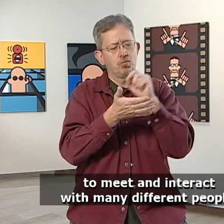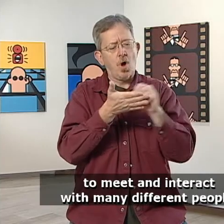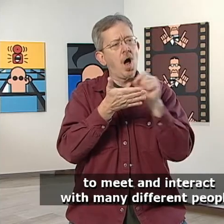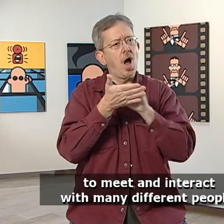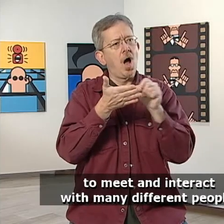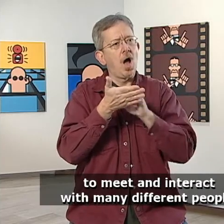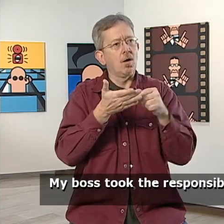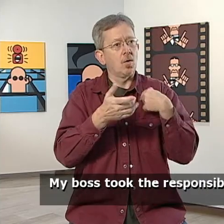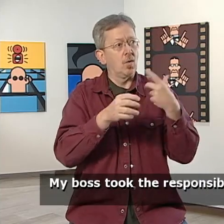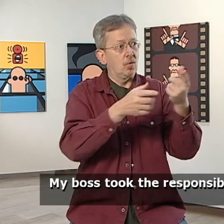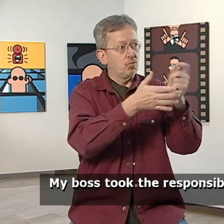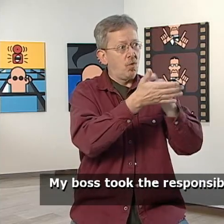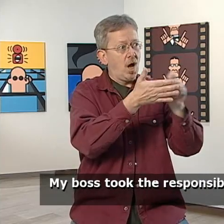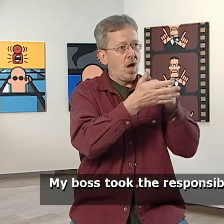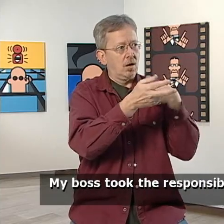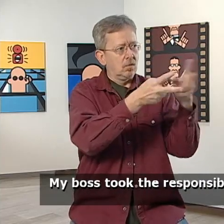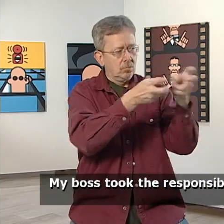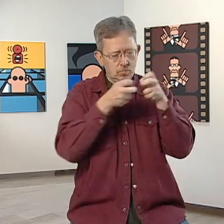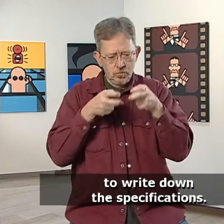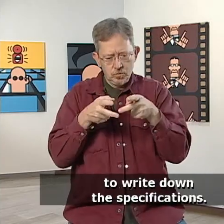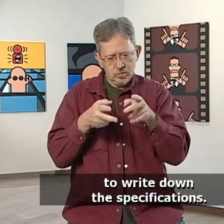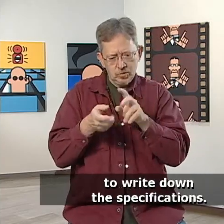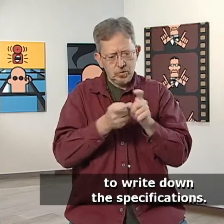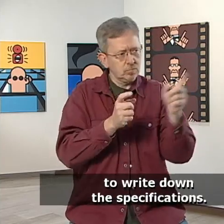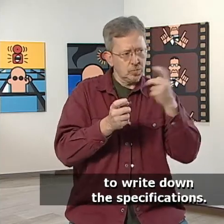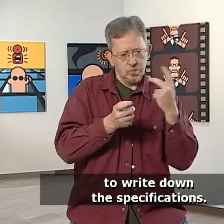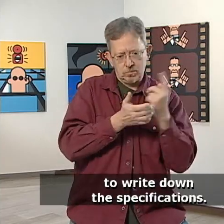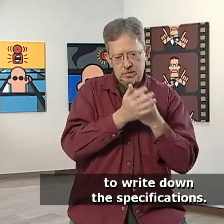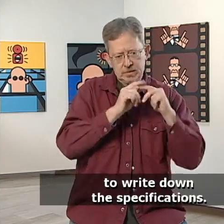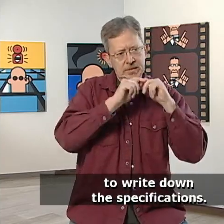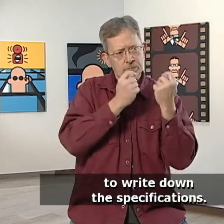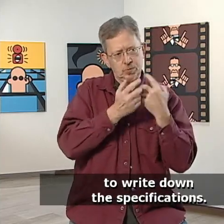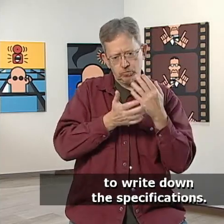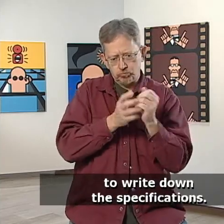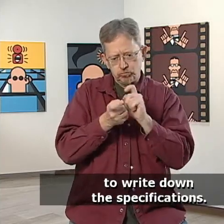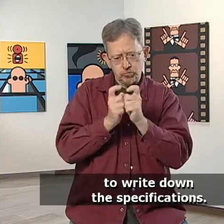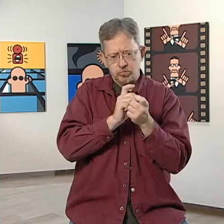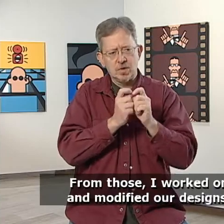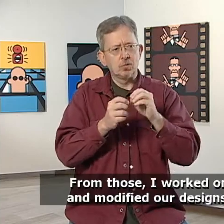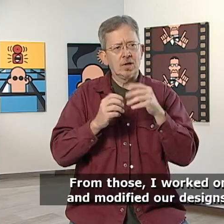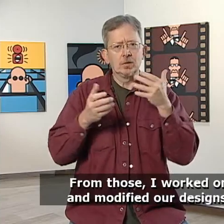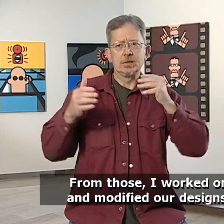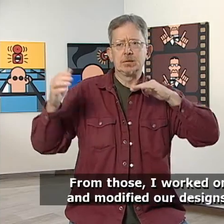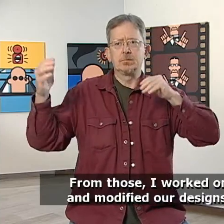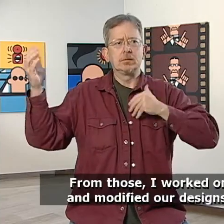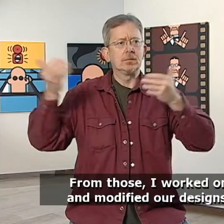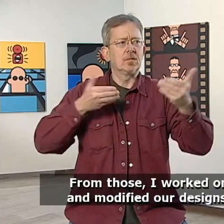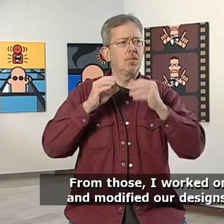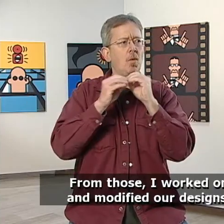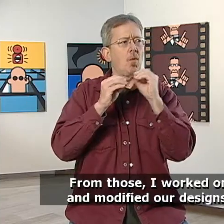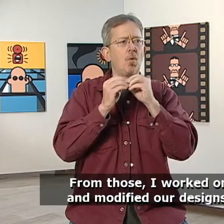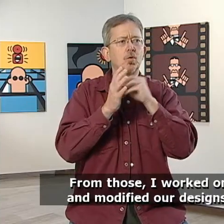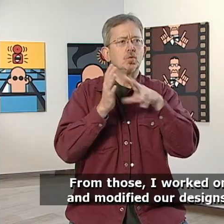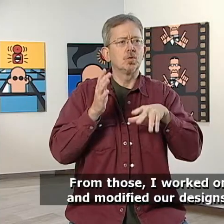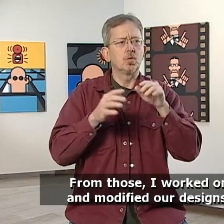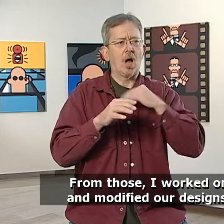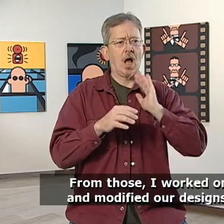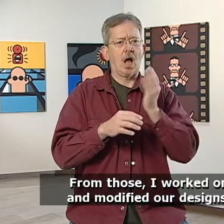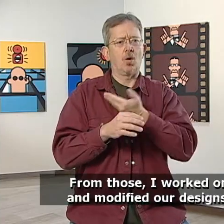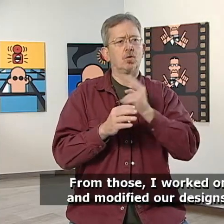different people. My boss took the responsibility to write down the specifications. From those, I worked on and modified our